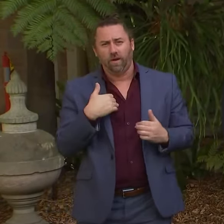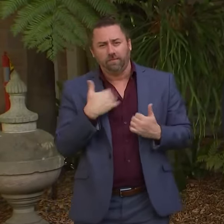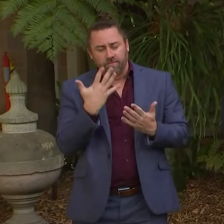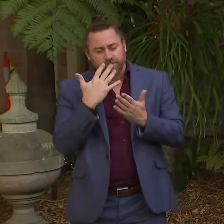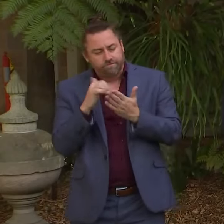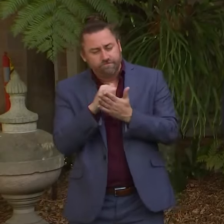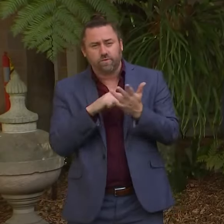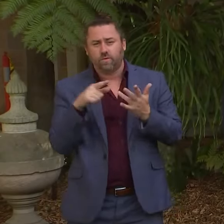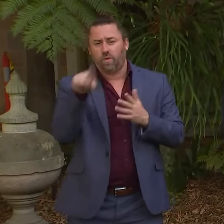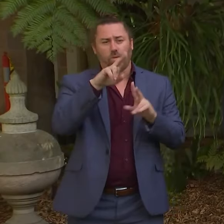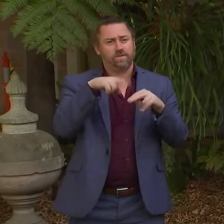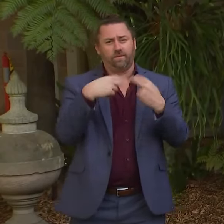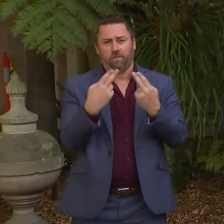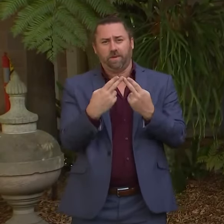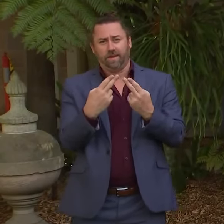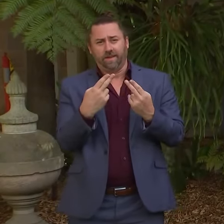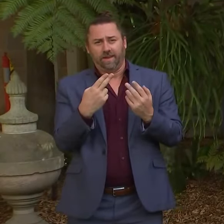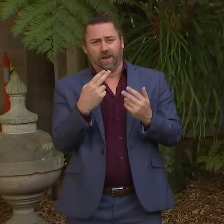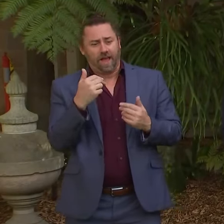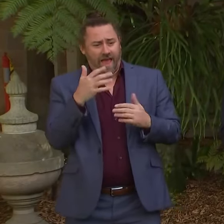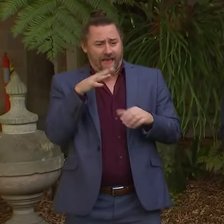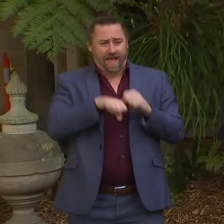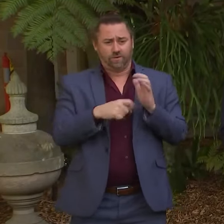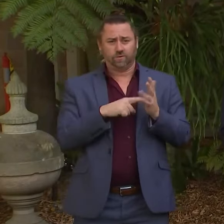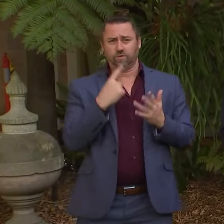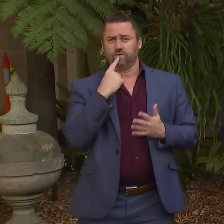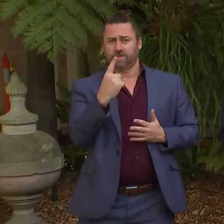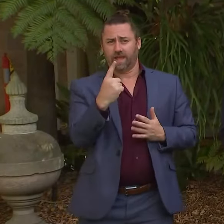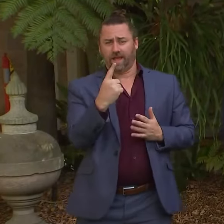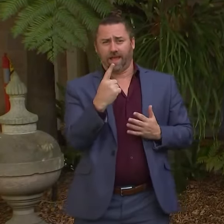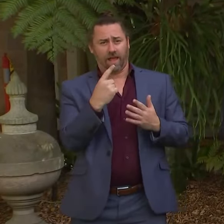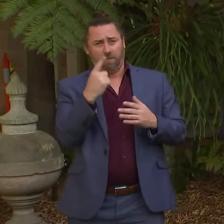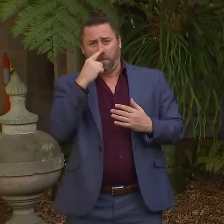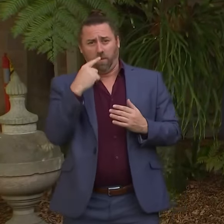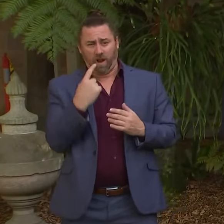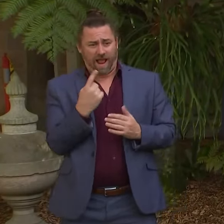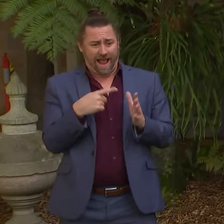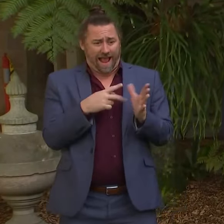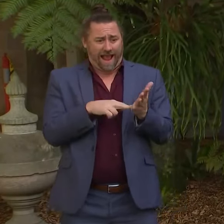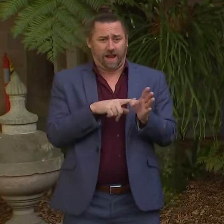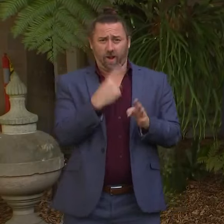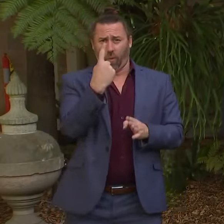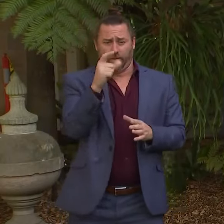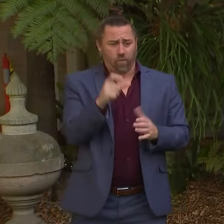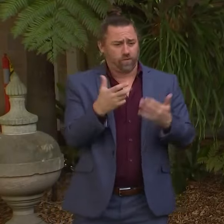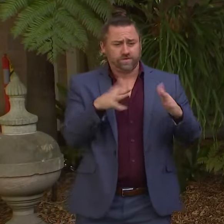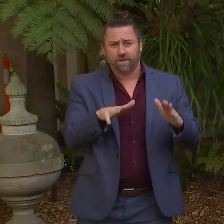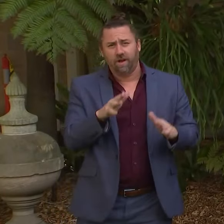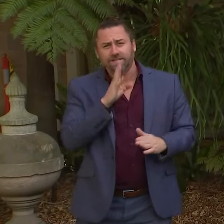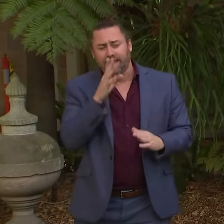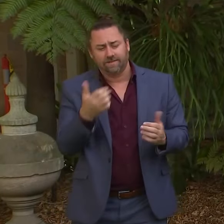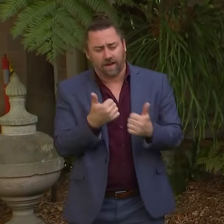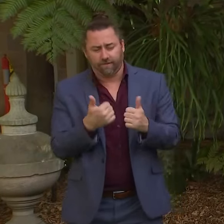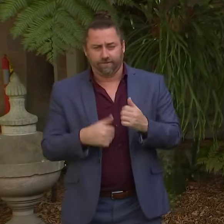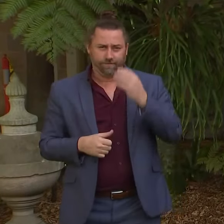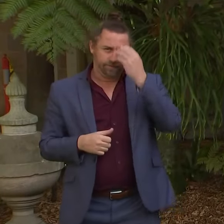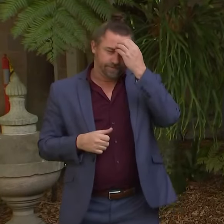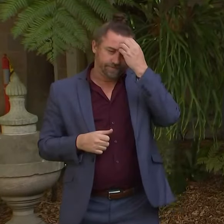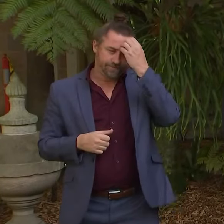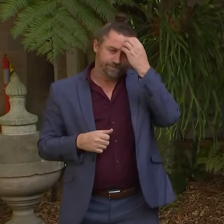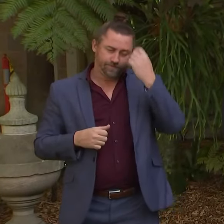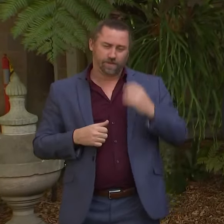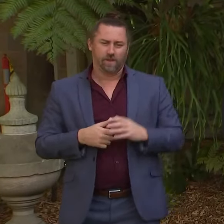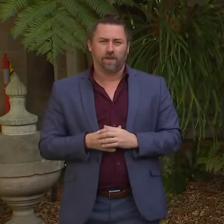it is sad to be reporting those additional numbers that have occurred over the last few weeks. In